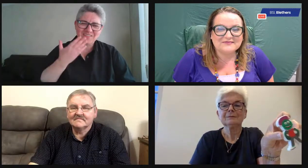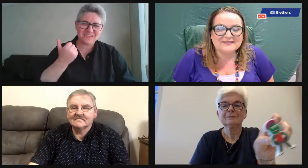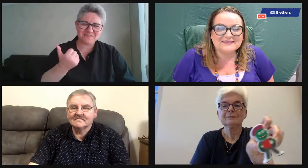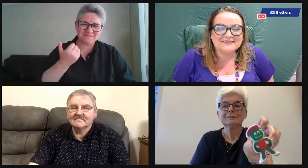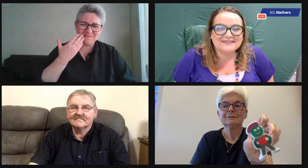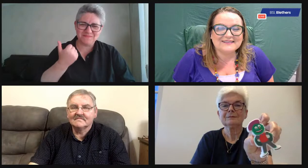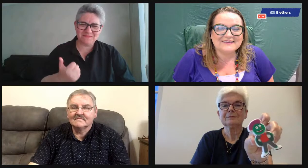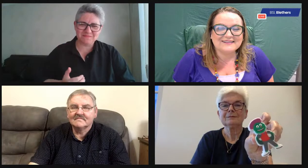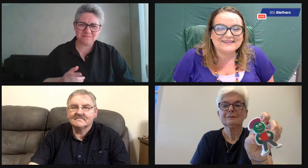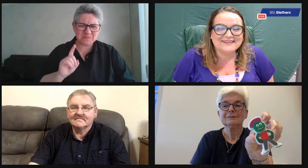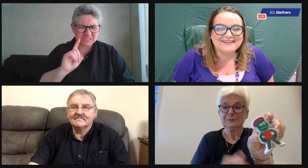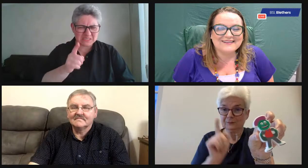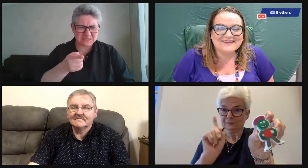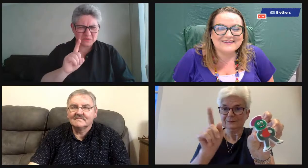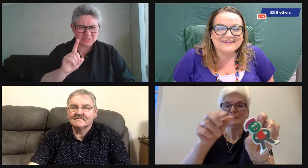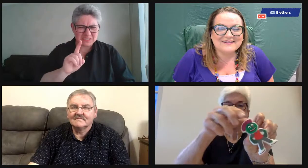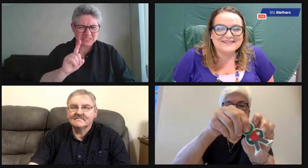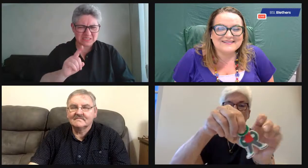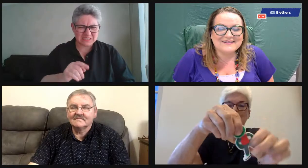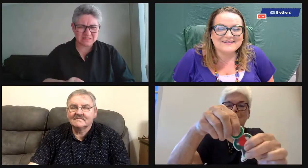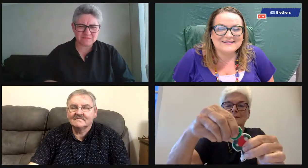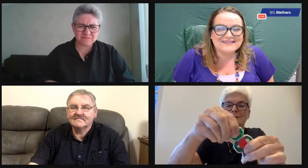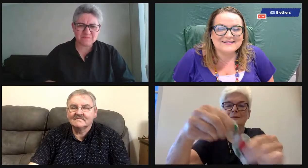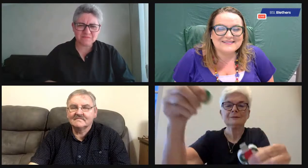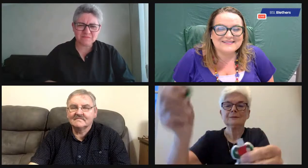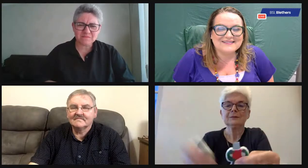Oh, that's really cute. What is it? What does it do?